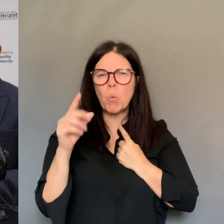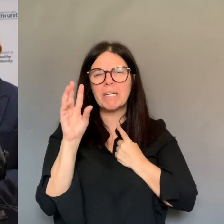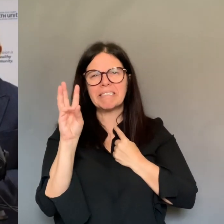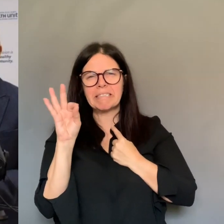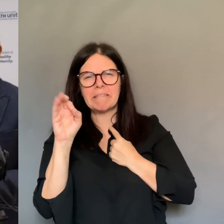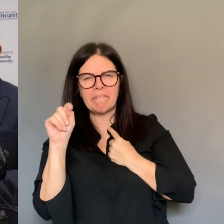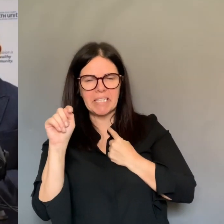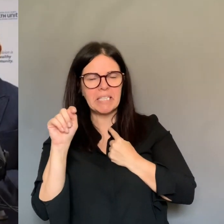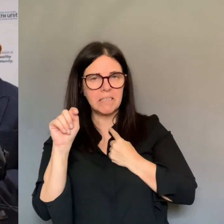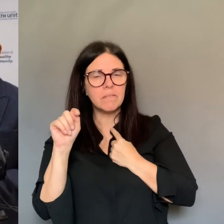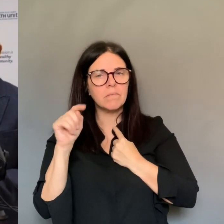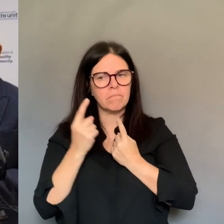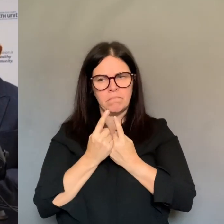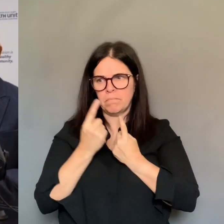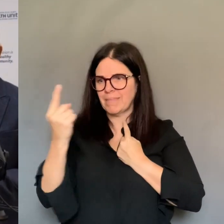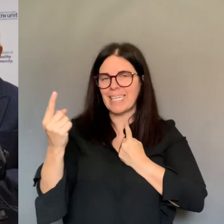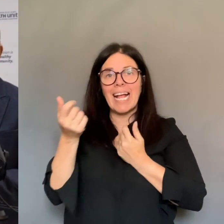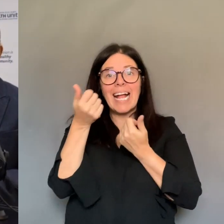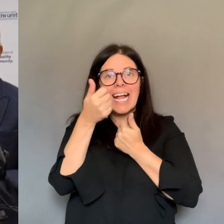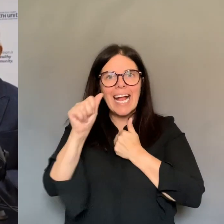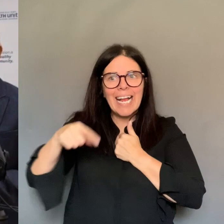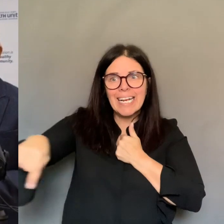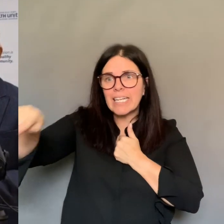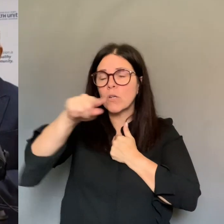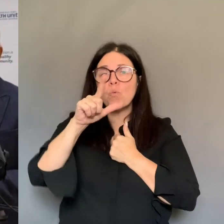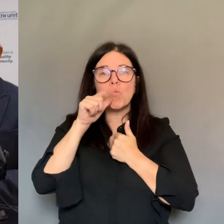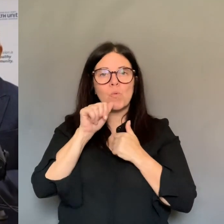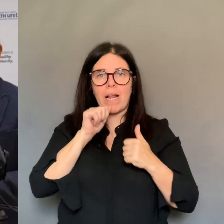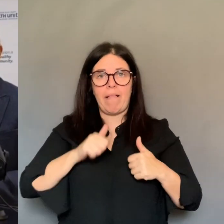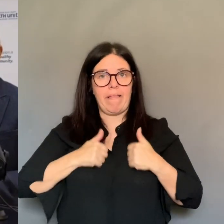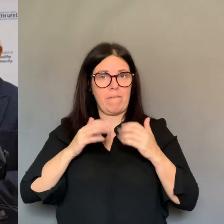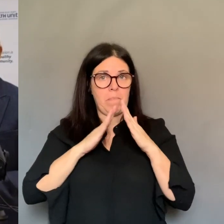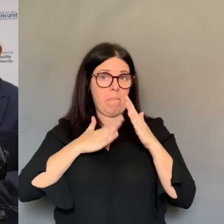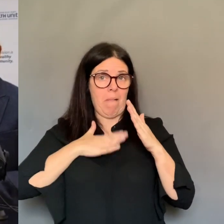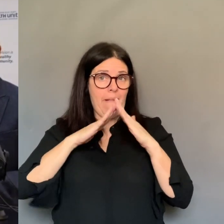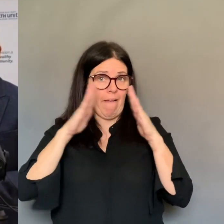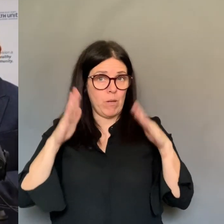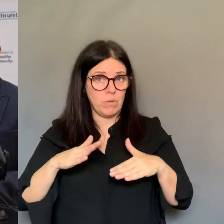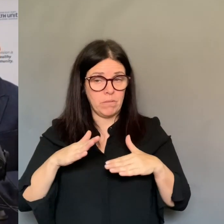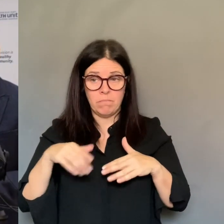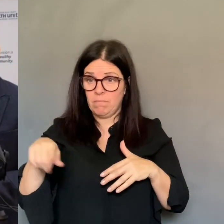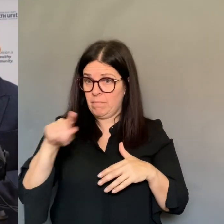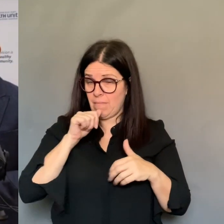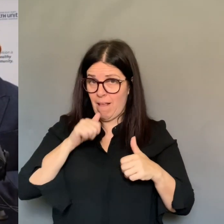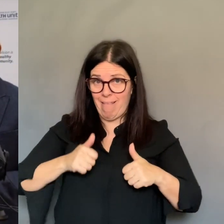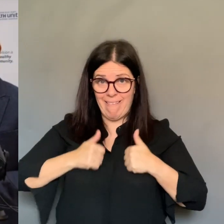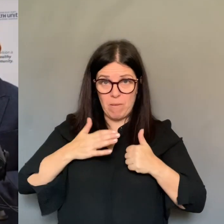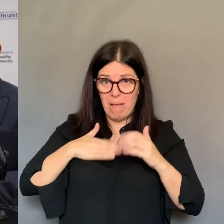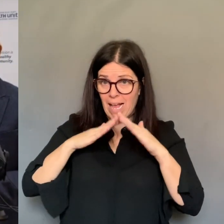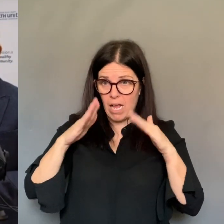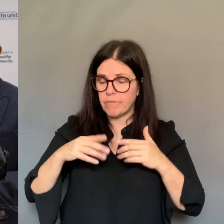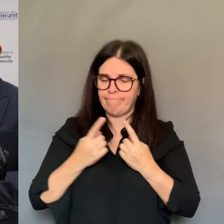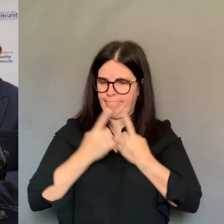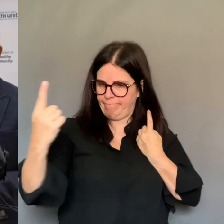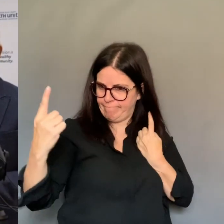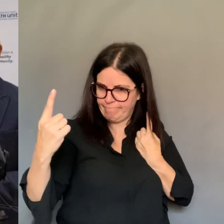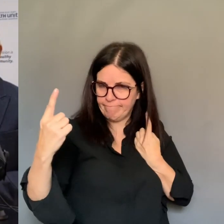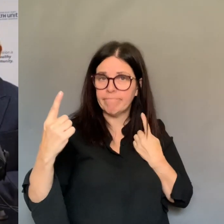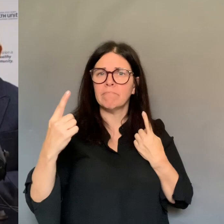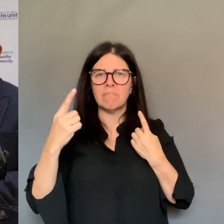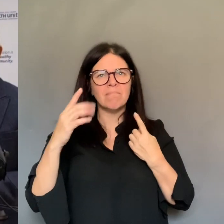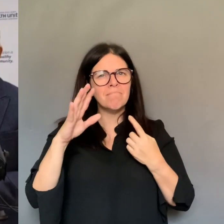who do not live in your house. It can be challenging because we all like to socialize,